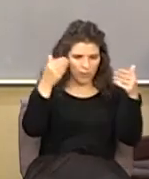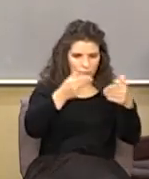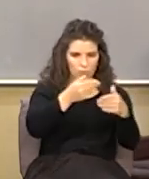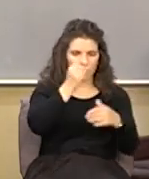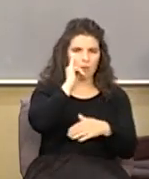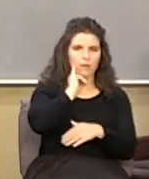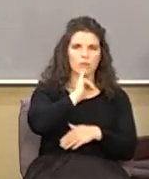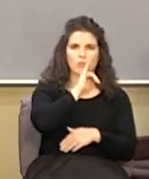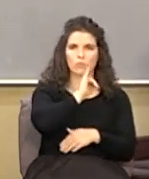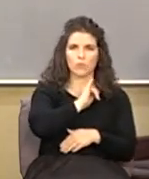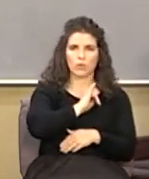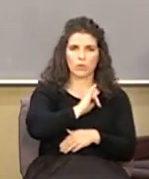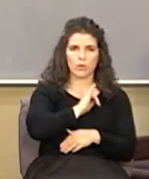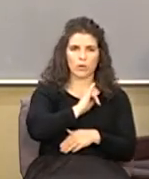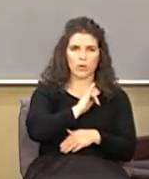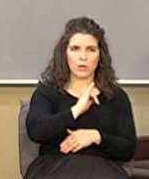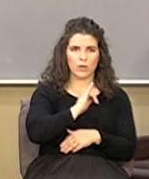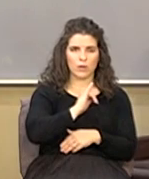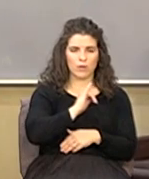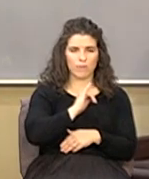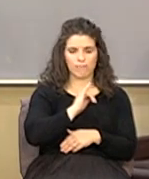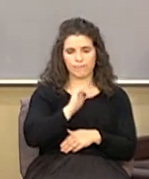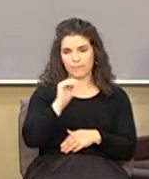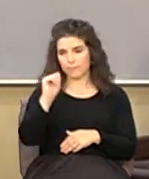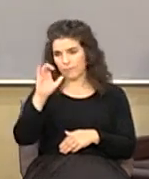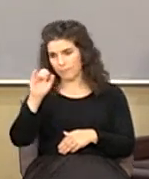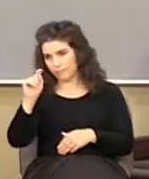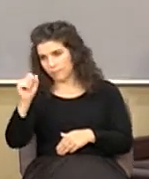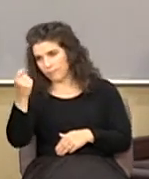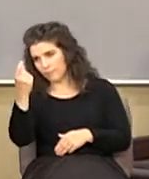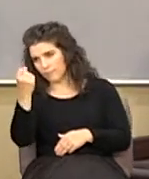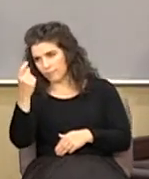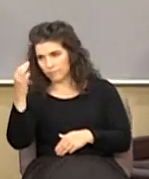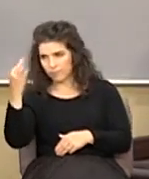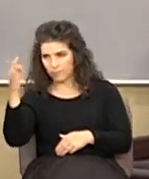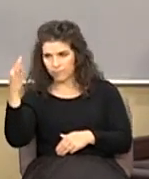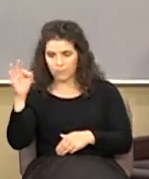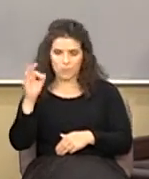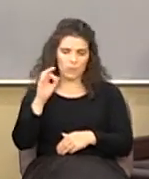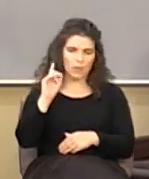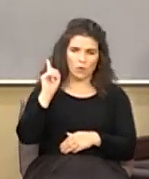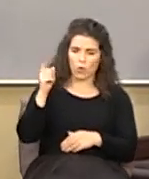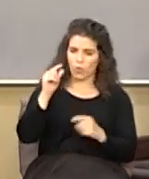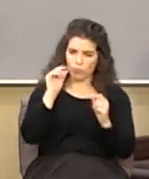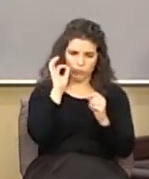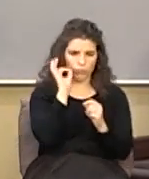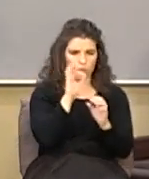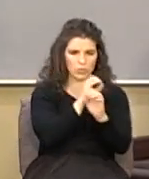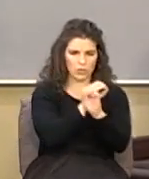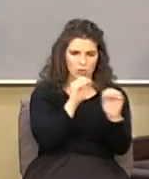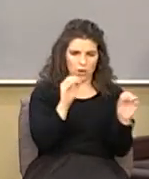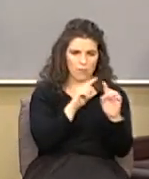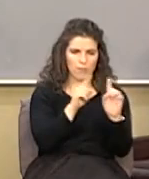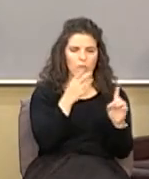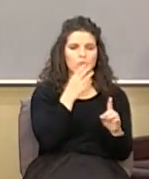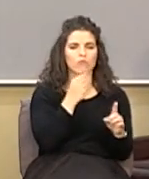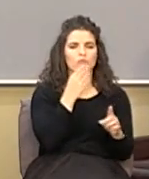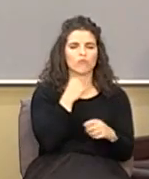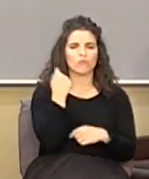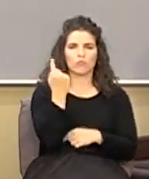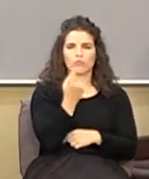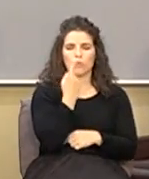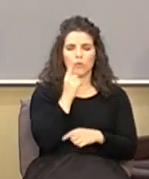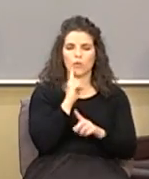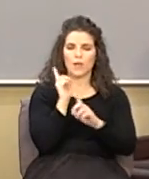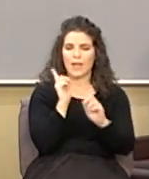Israel as far as Acts 11 19 they go out preaching to none but the Jews only and their